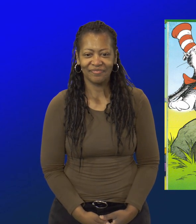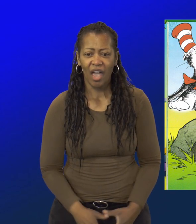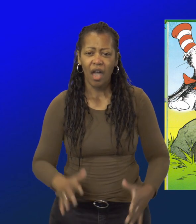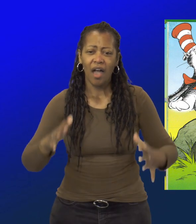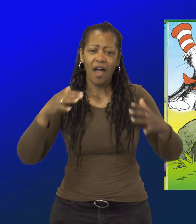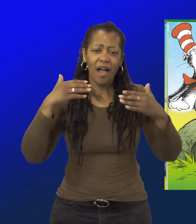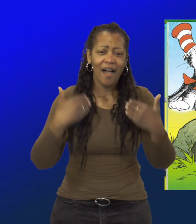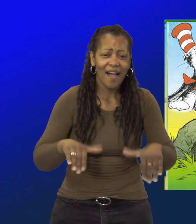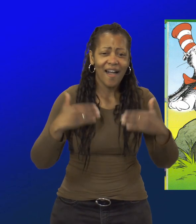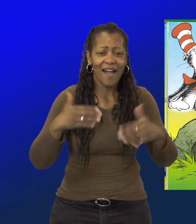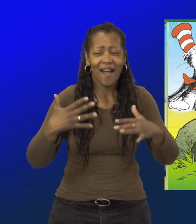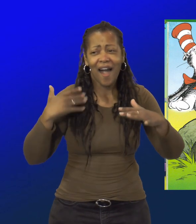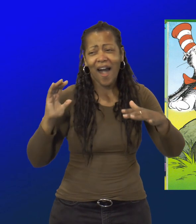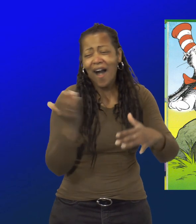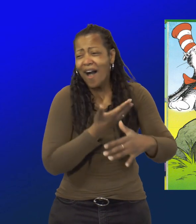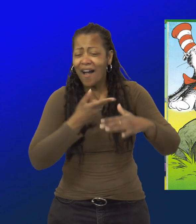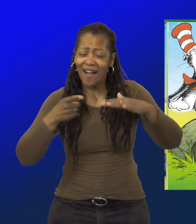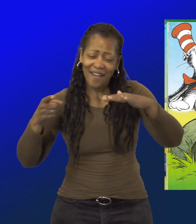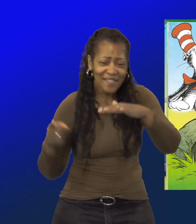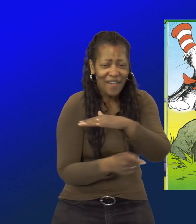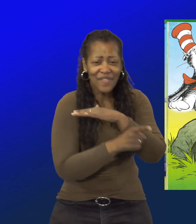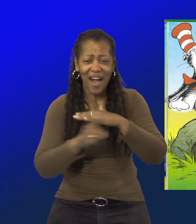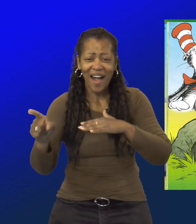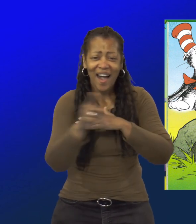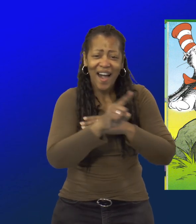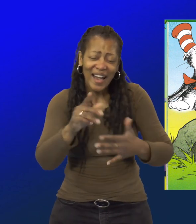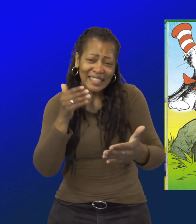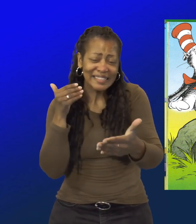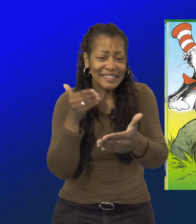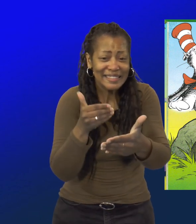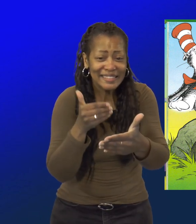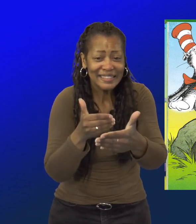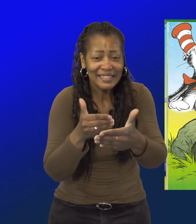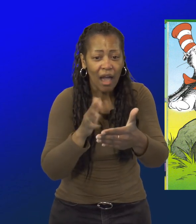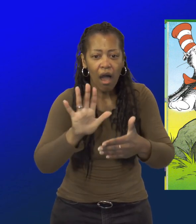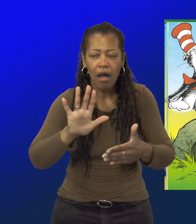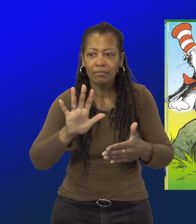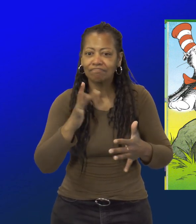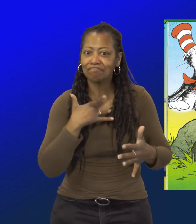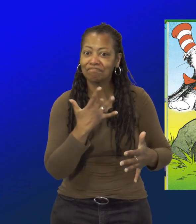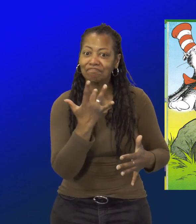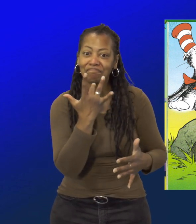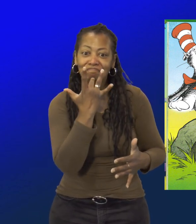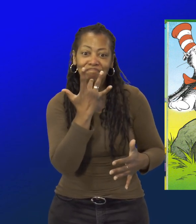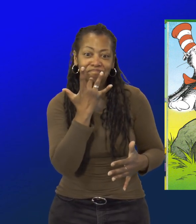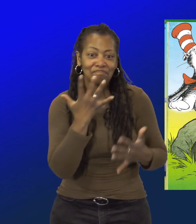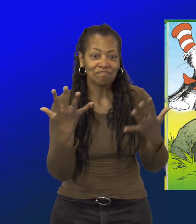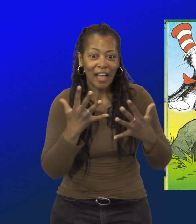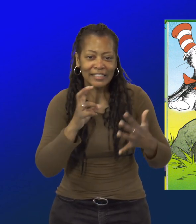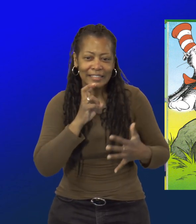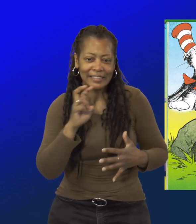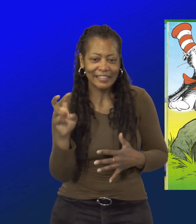Our safari is ending. But for goodness sakes,